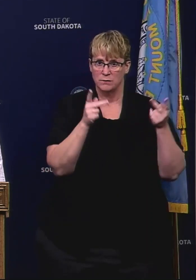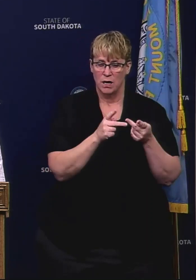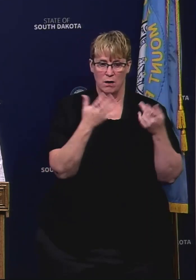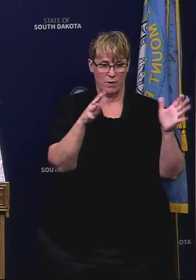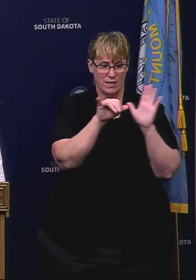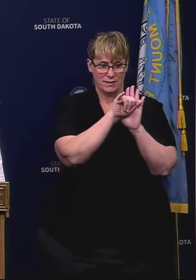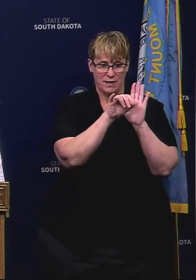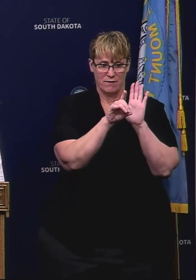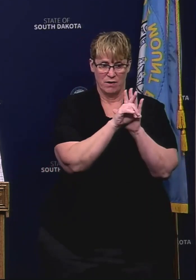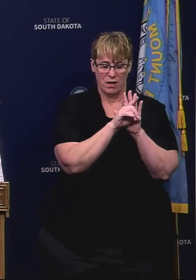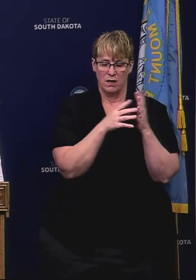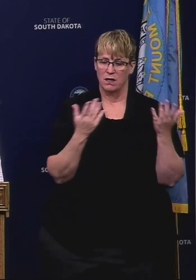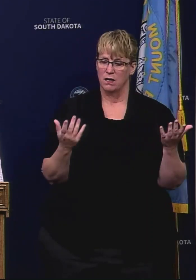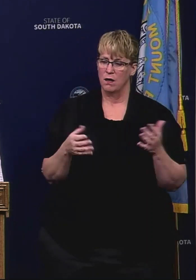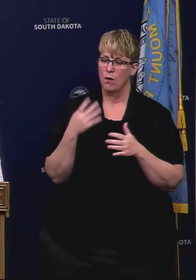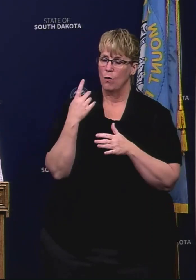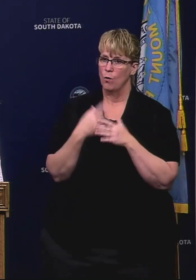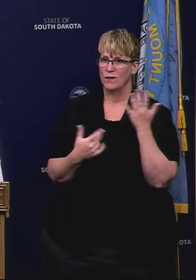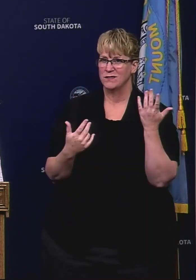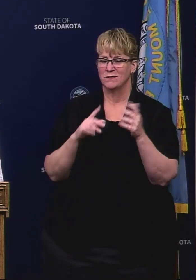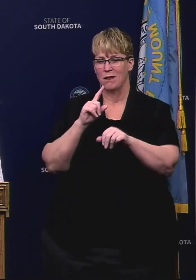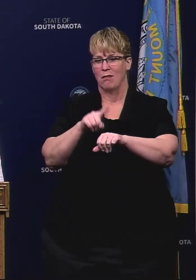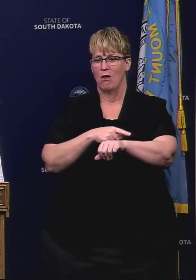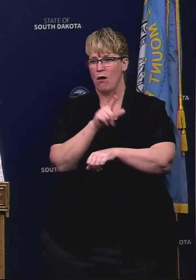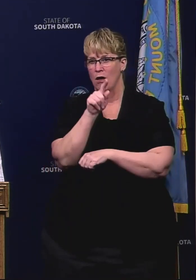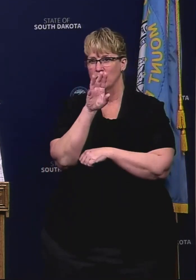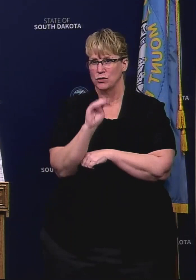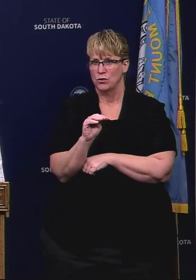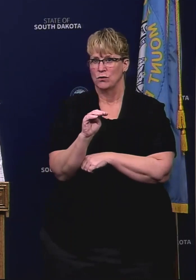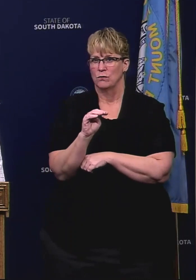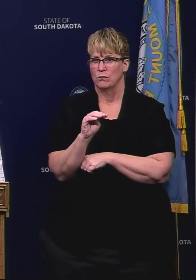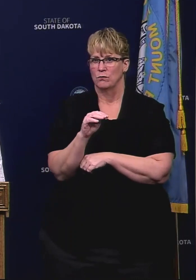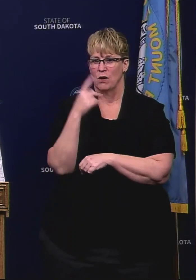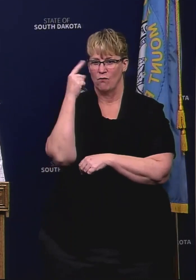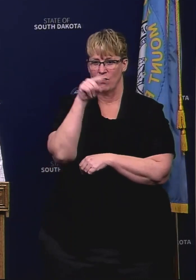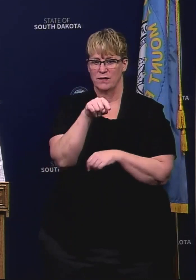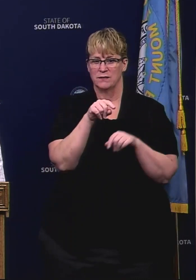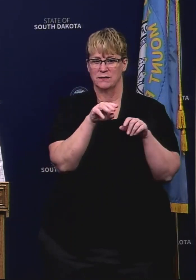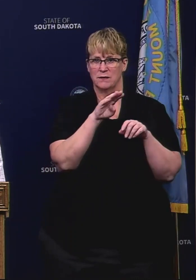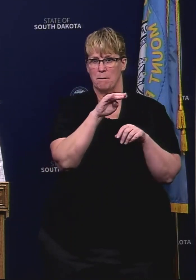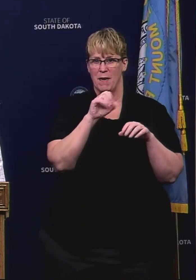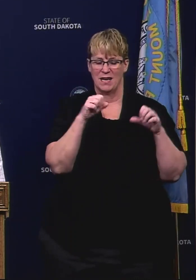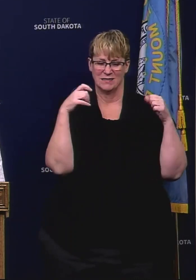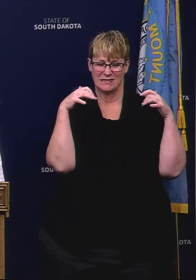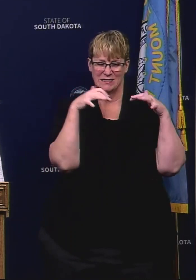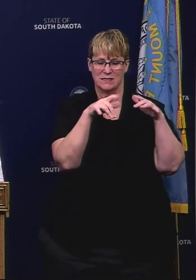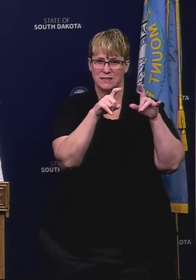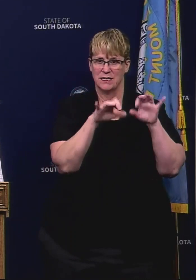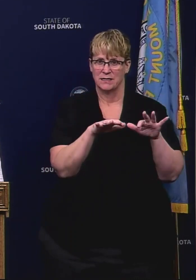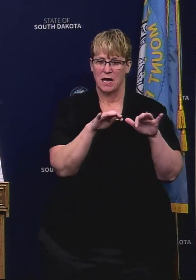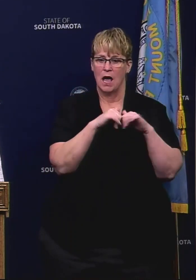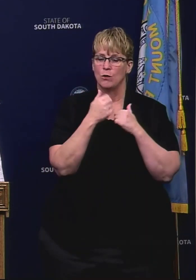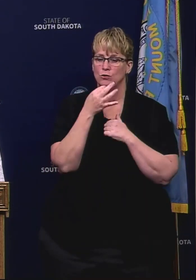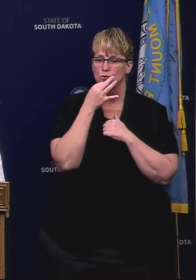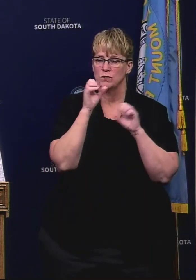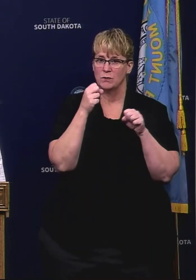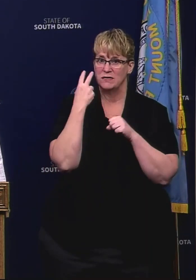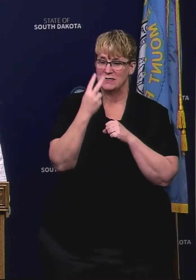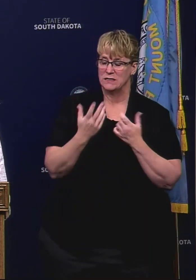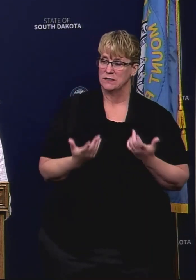identified, what's the long-term gain that we're going to see from this mass testing and how soon could we see it?